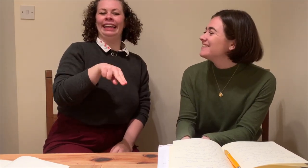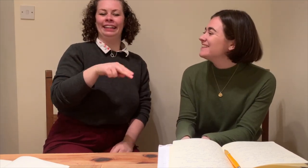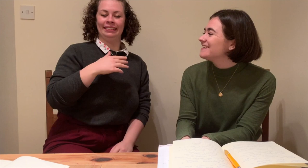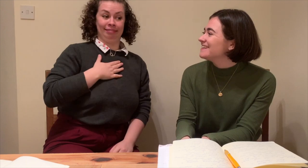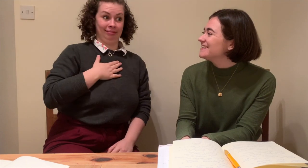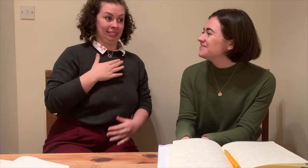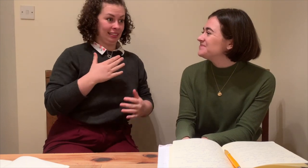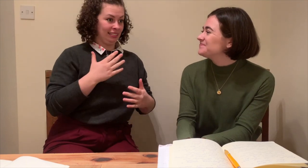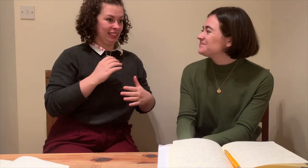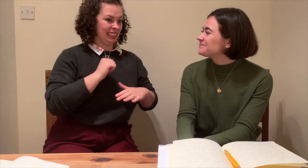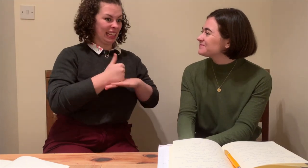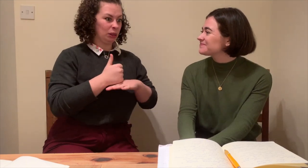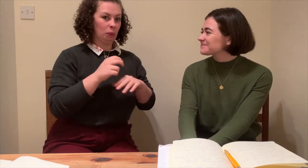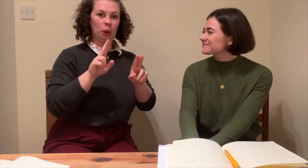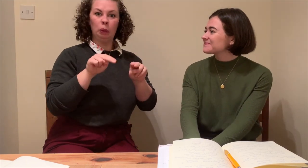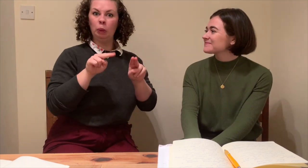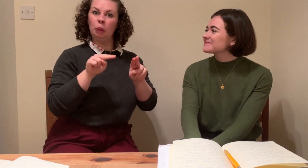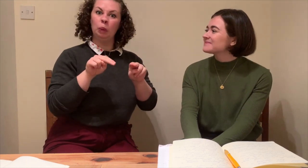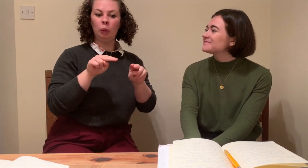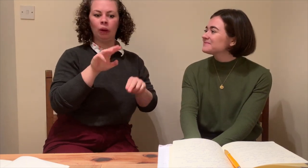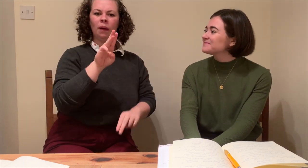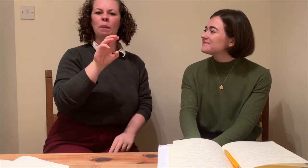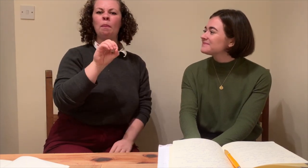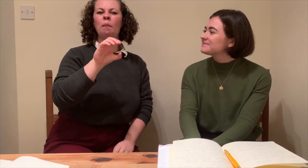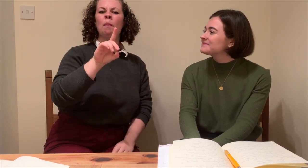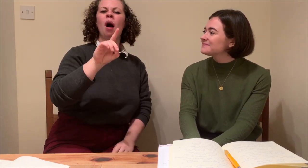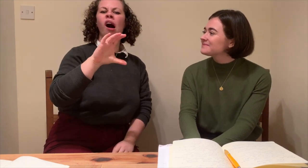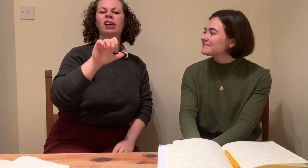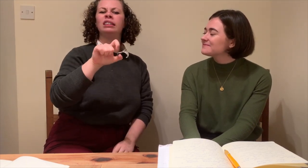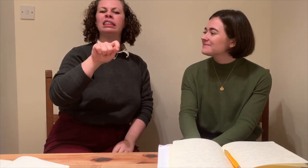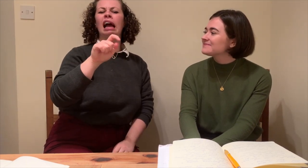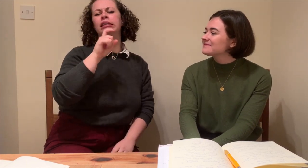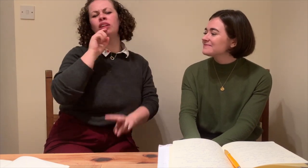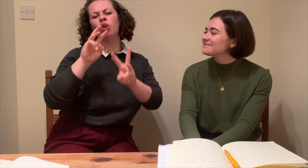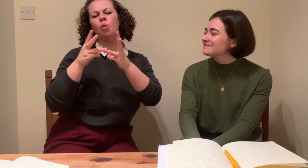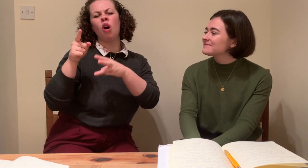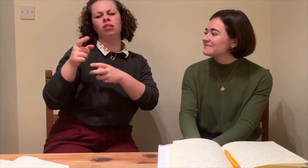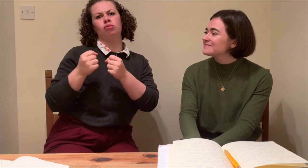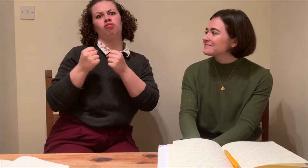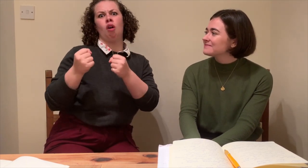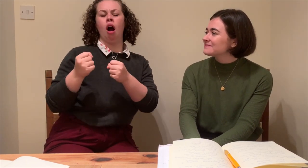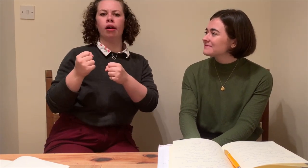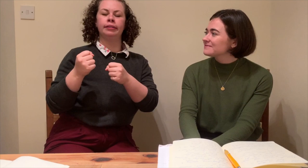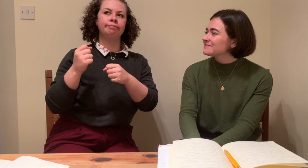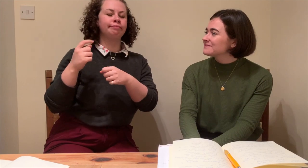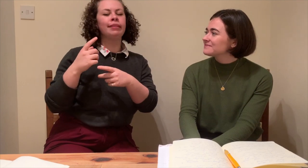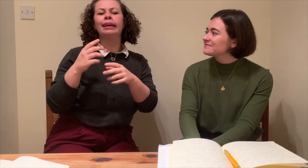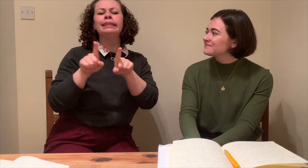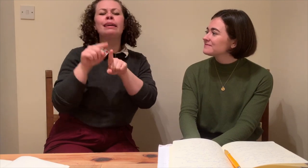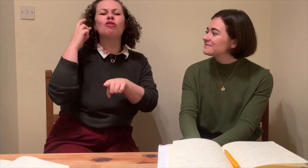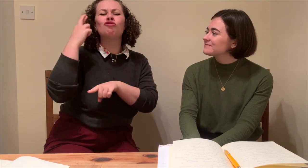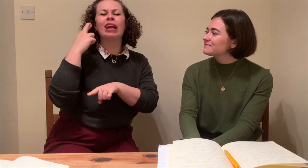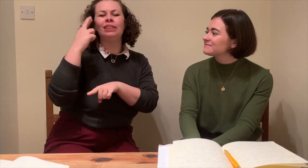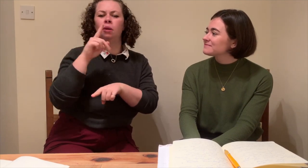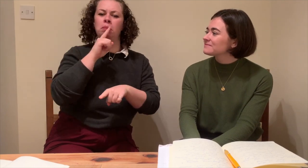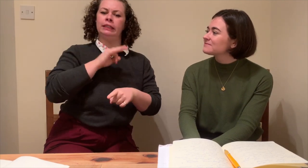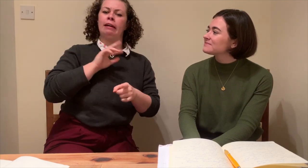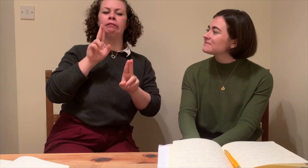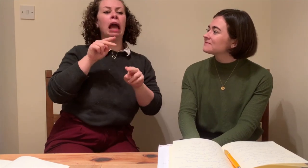Well, today's topic is what we think deaf interpreting means. Right, right. And it's a pretty big topic